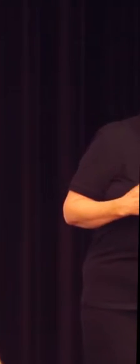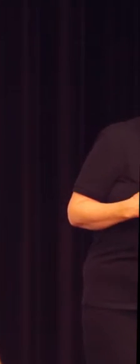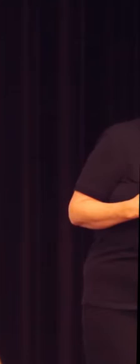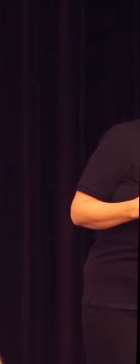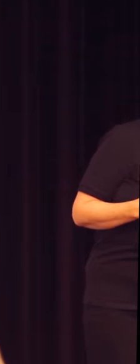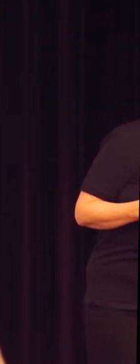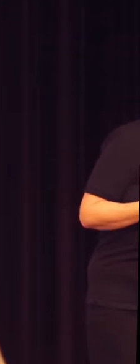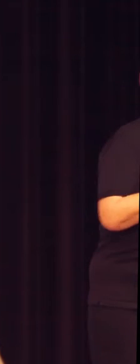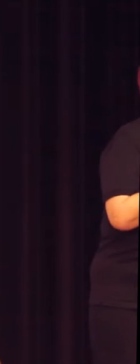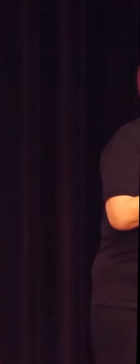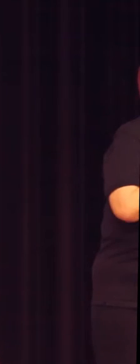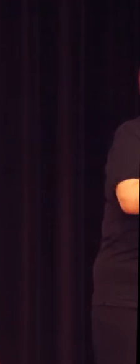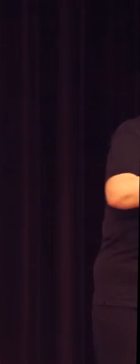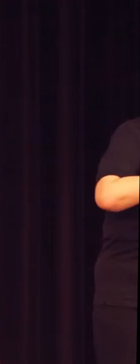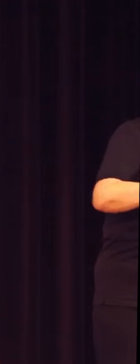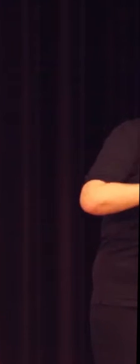most active?